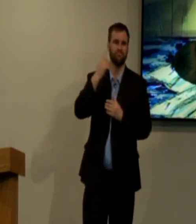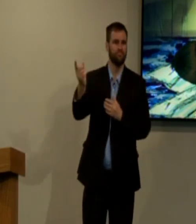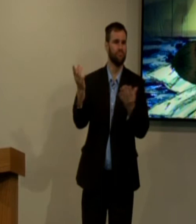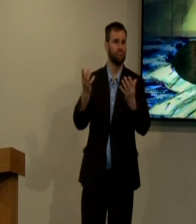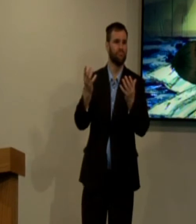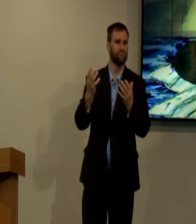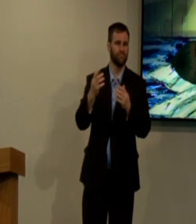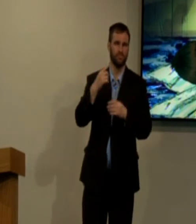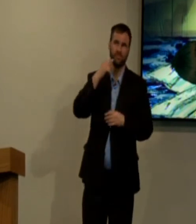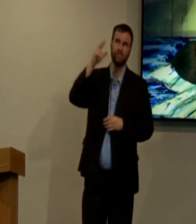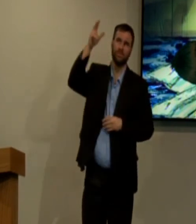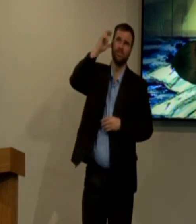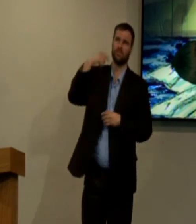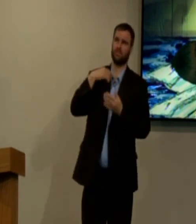Eli tells Samuel